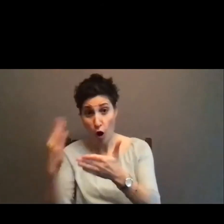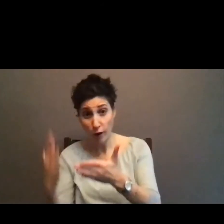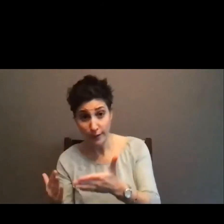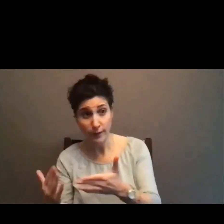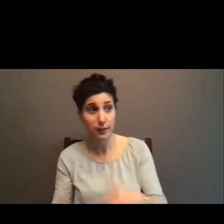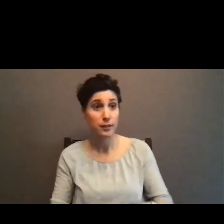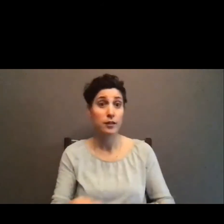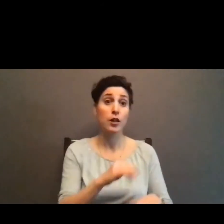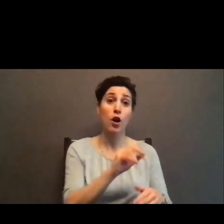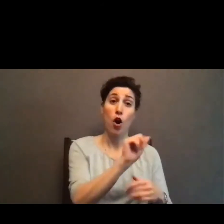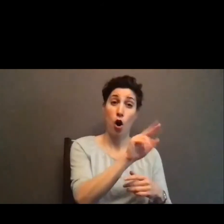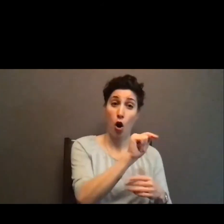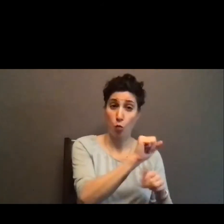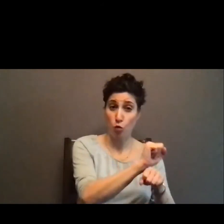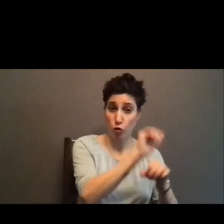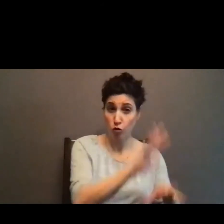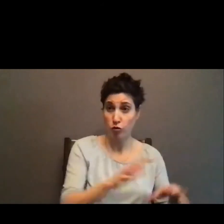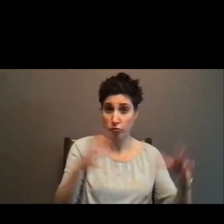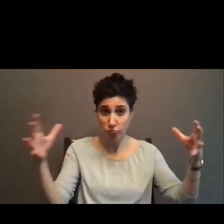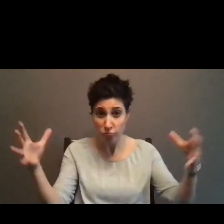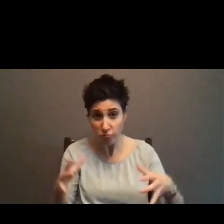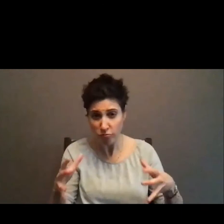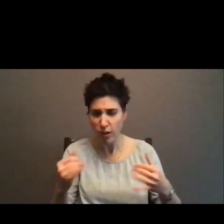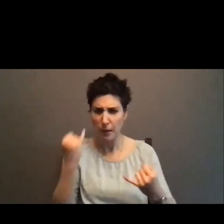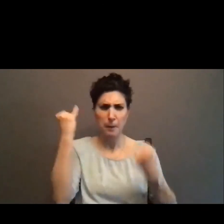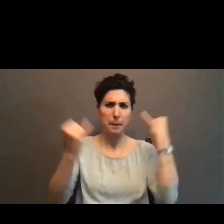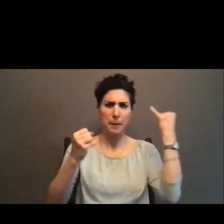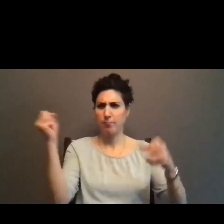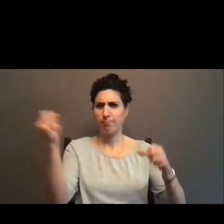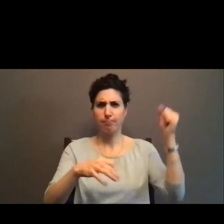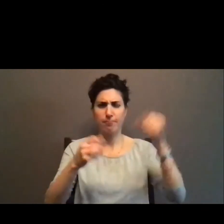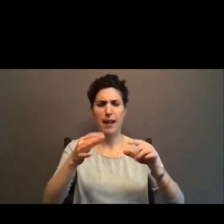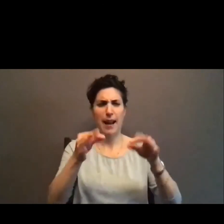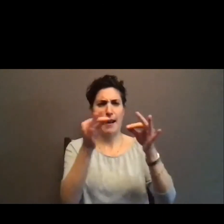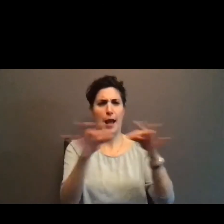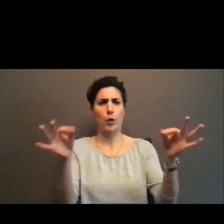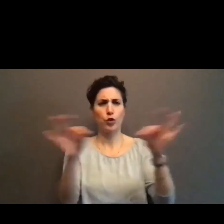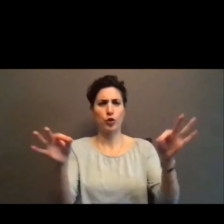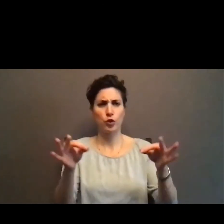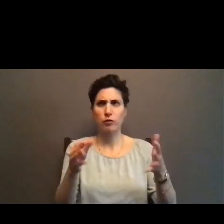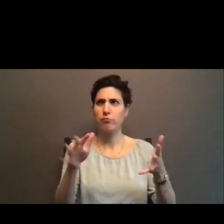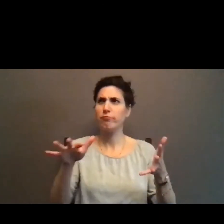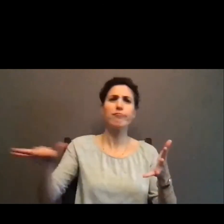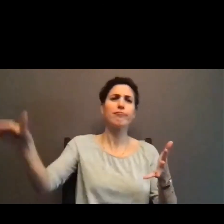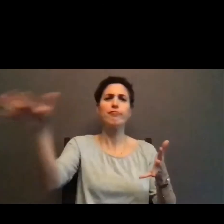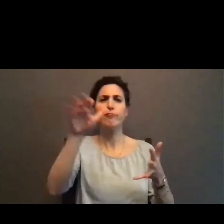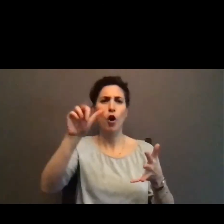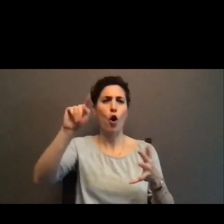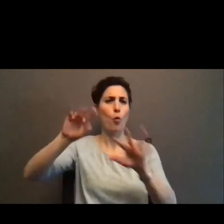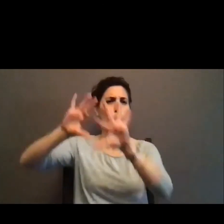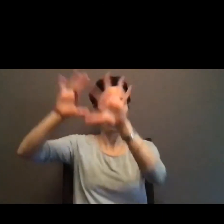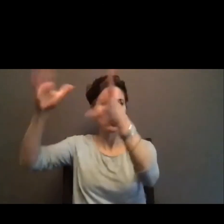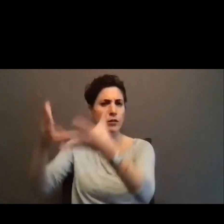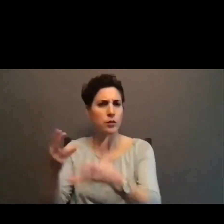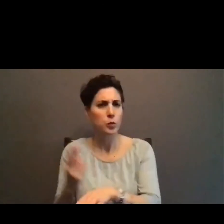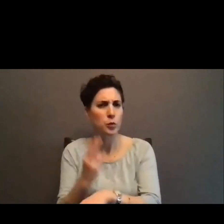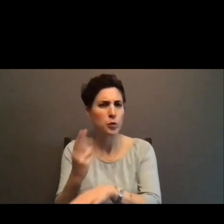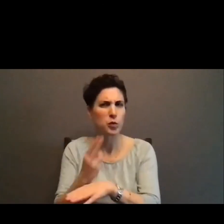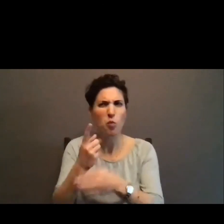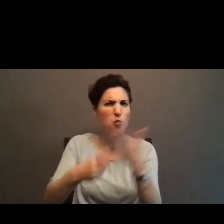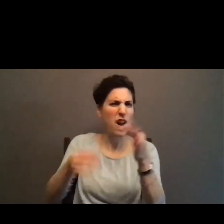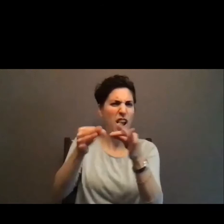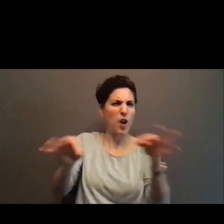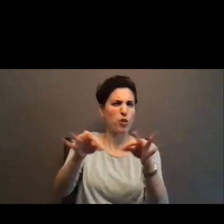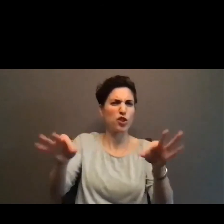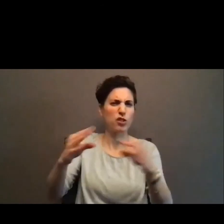language that organizations are using that isn't accessible and ways we can work around it. Um, but